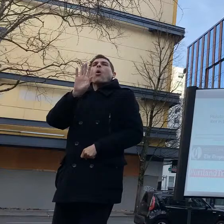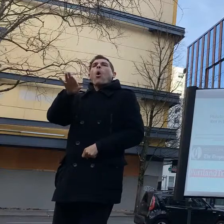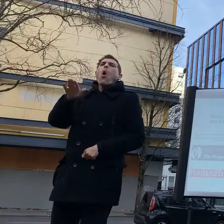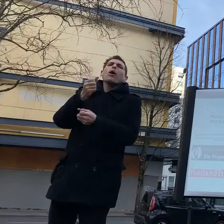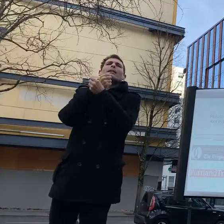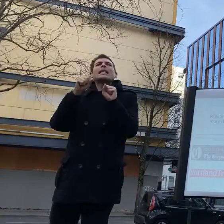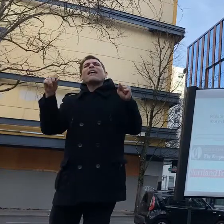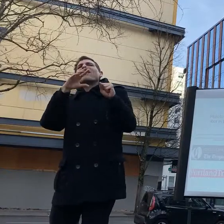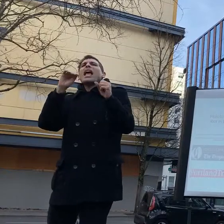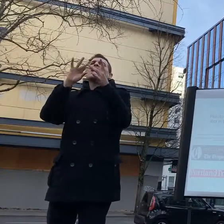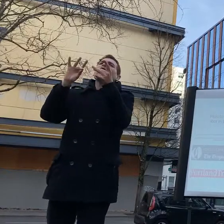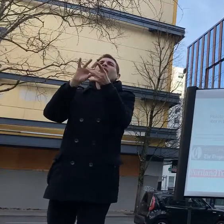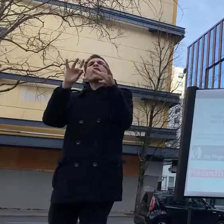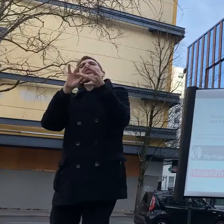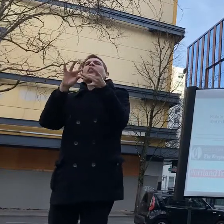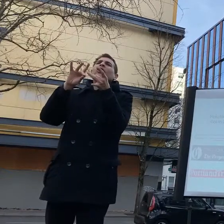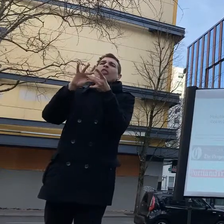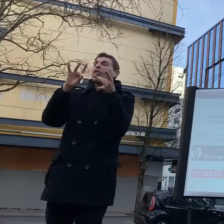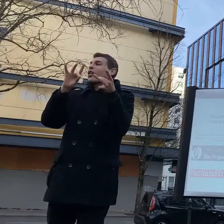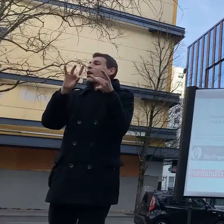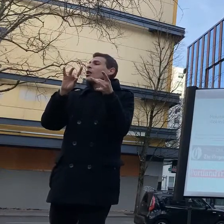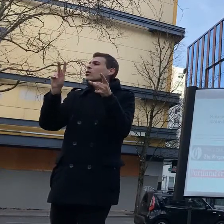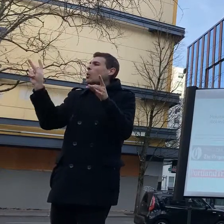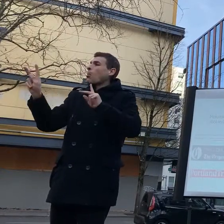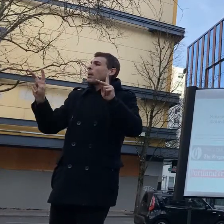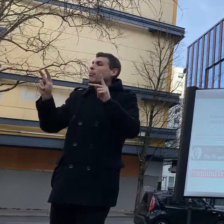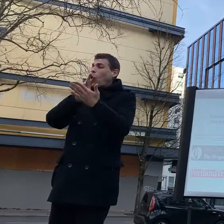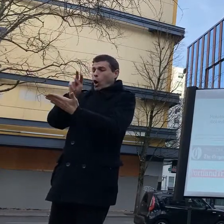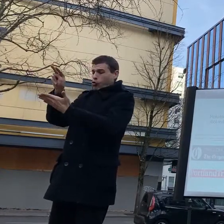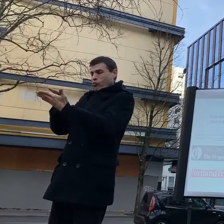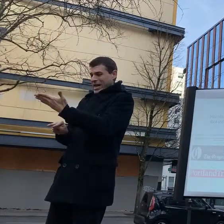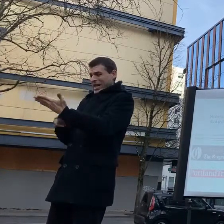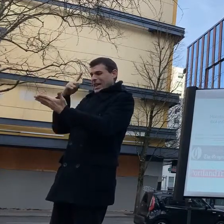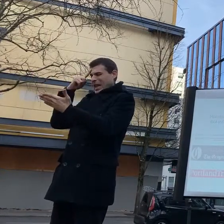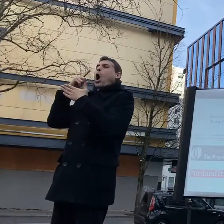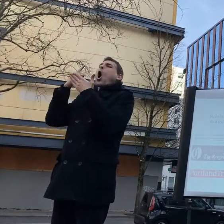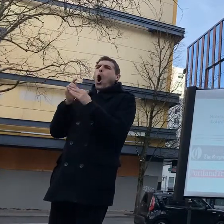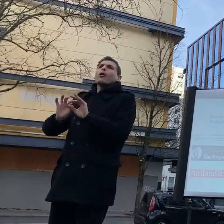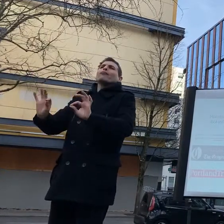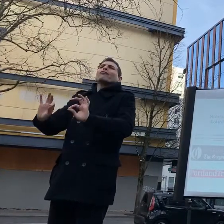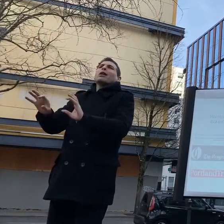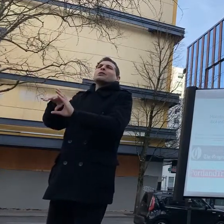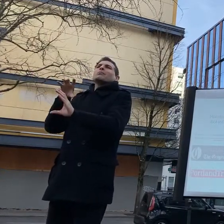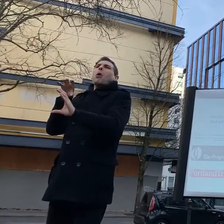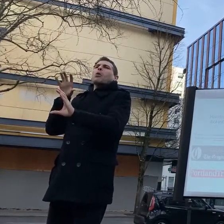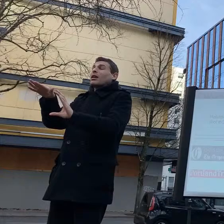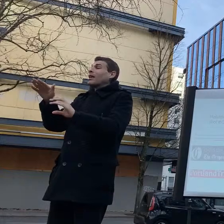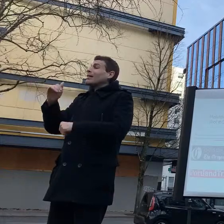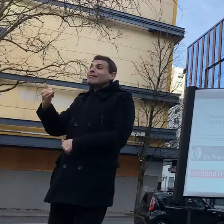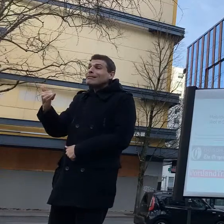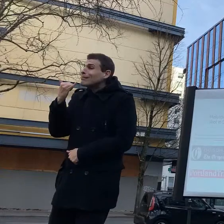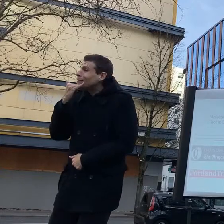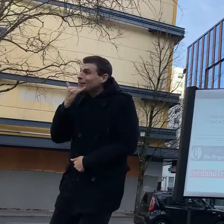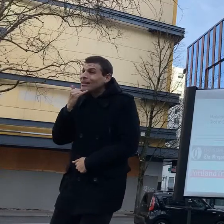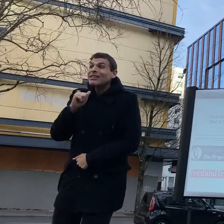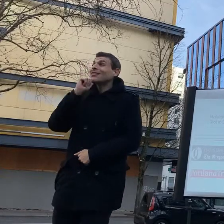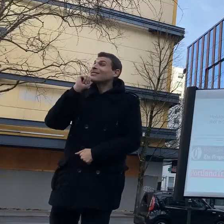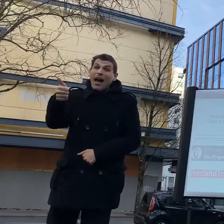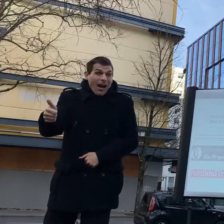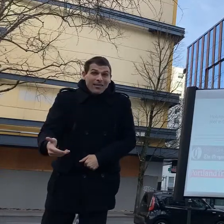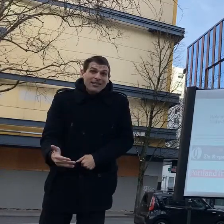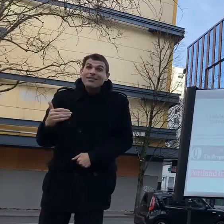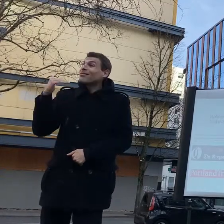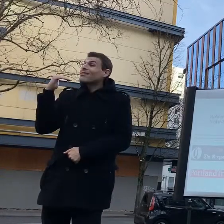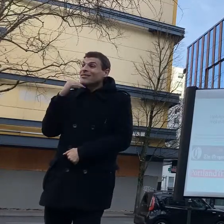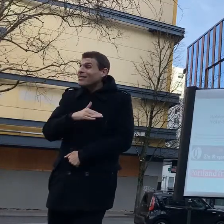literally walking through the caustic smoke that they have thrown right so they don't understand the impact